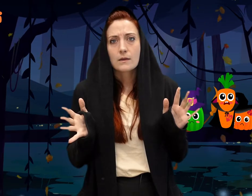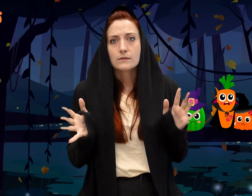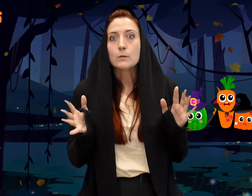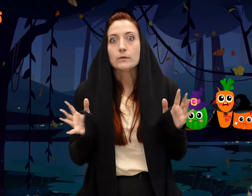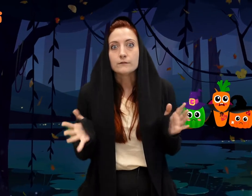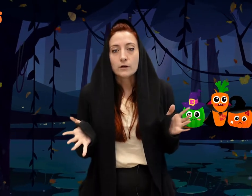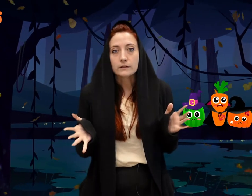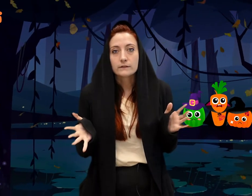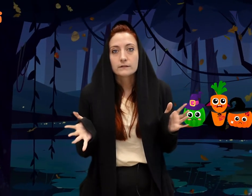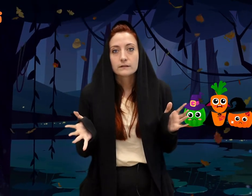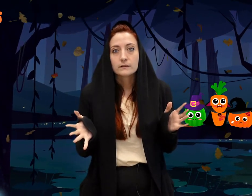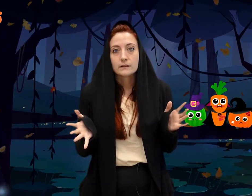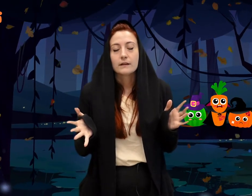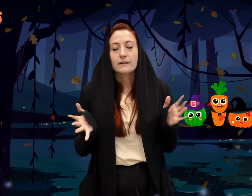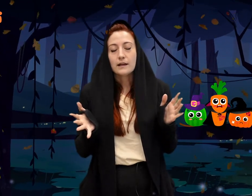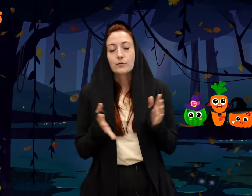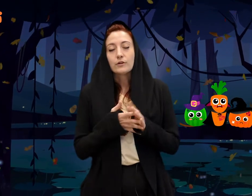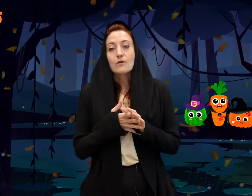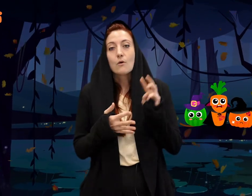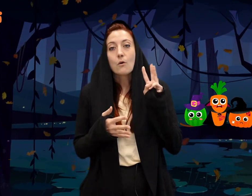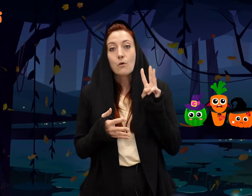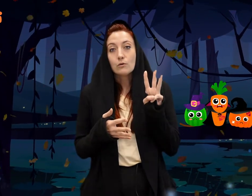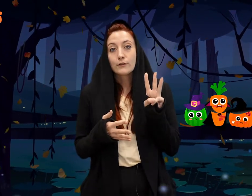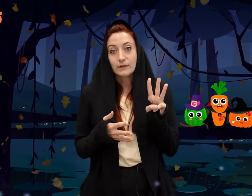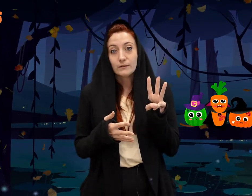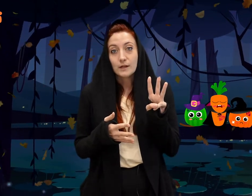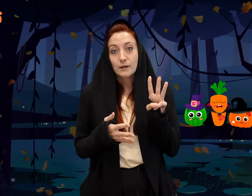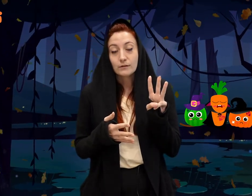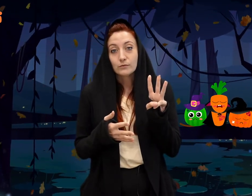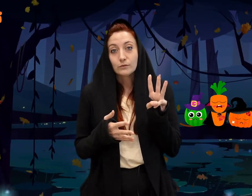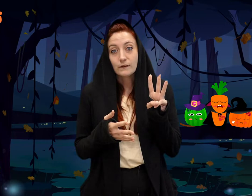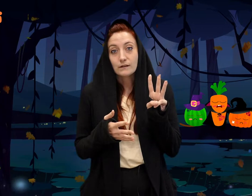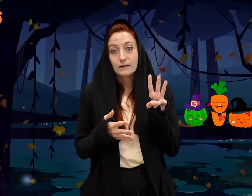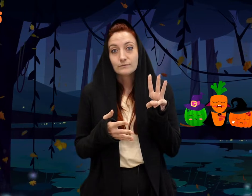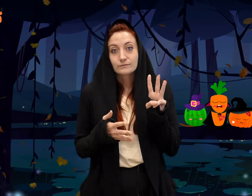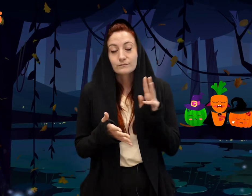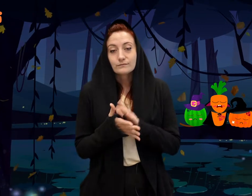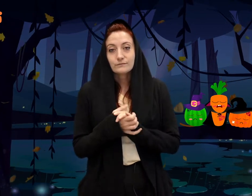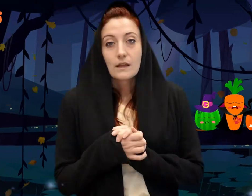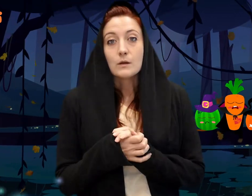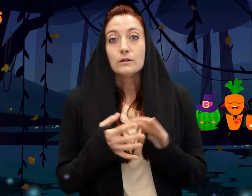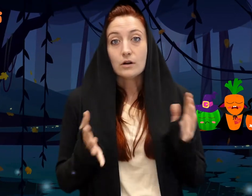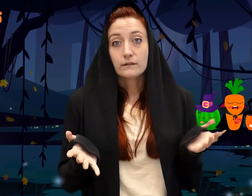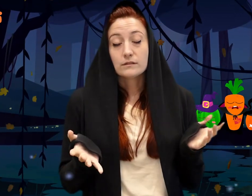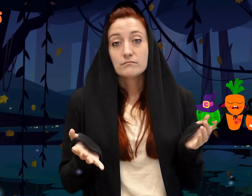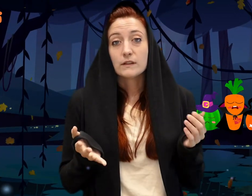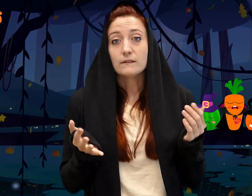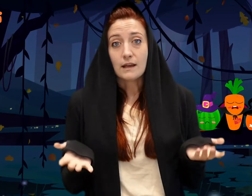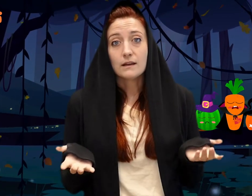They were in the forest. They had broken all three of their parents' rules that night. They were lost, scared